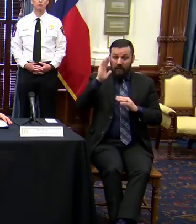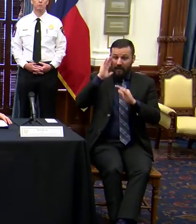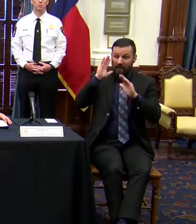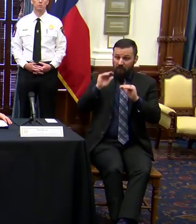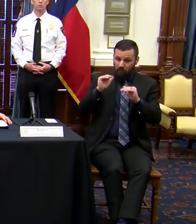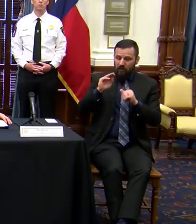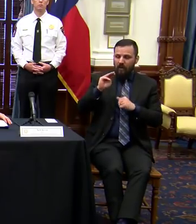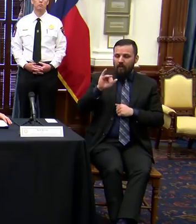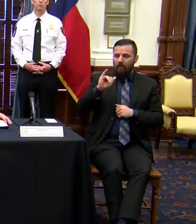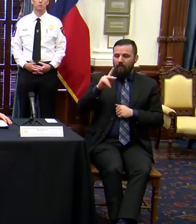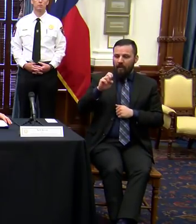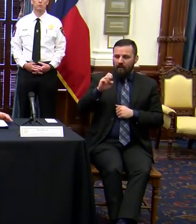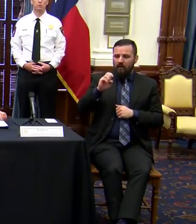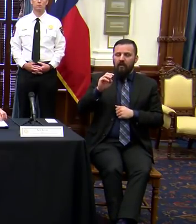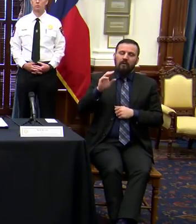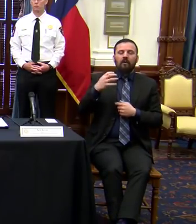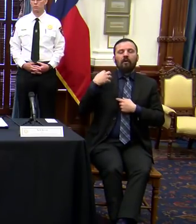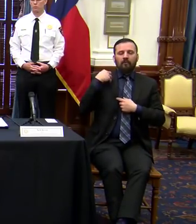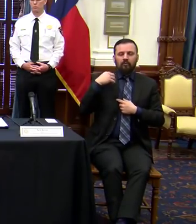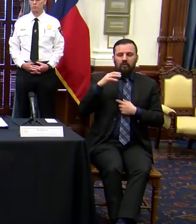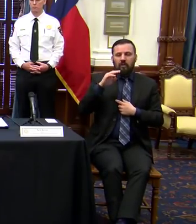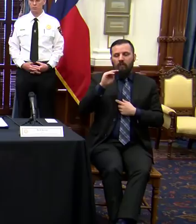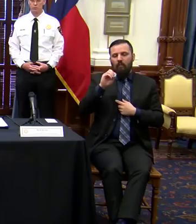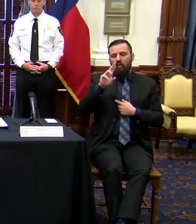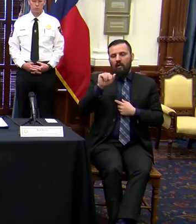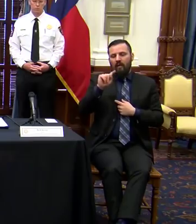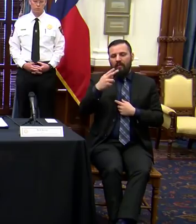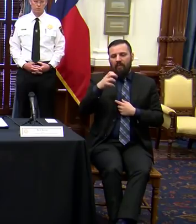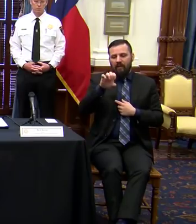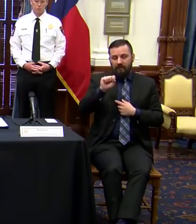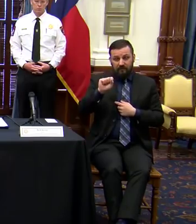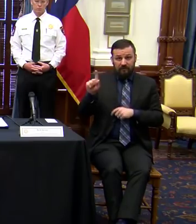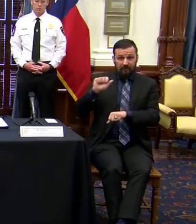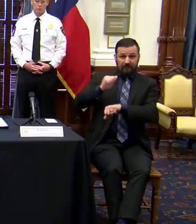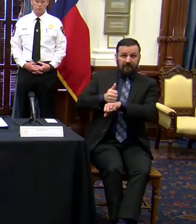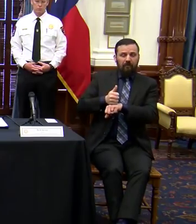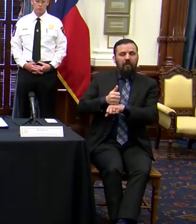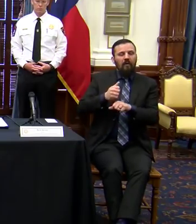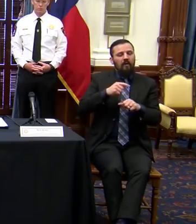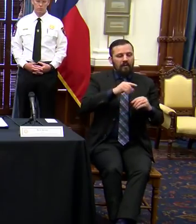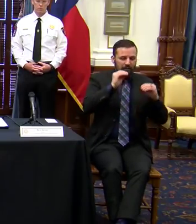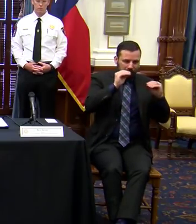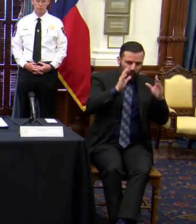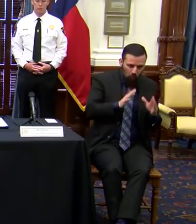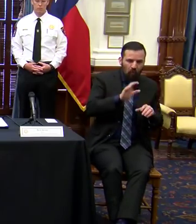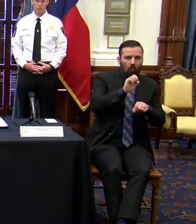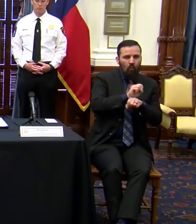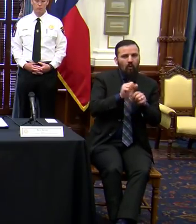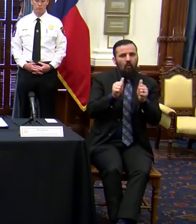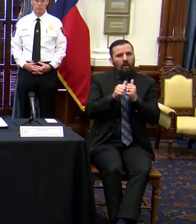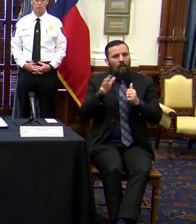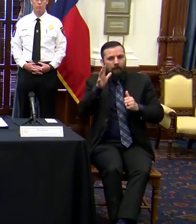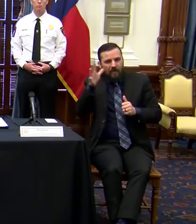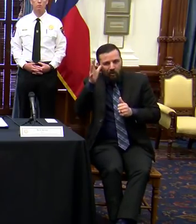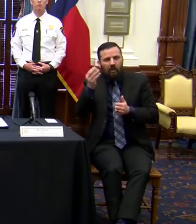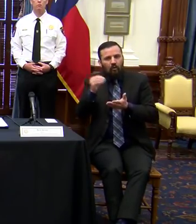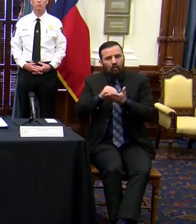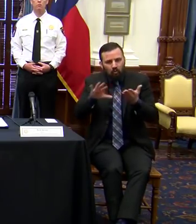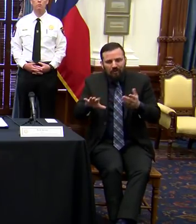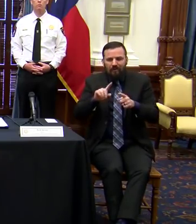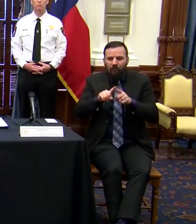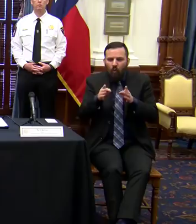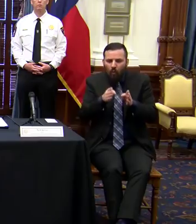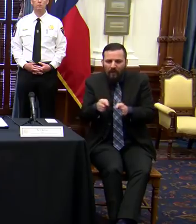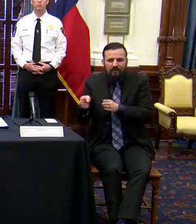Morath has set out, commissioner Morath has set out, is that educators are working with parents and students on other strategies